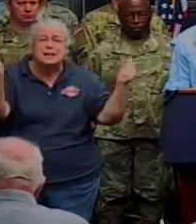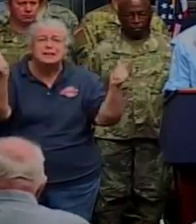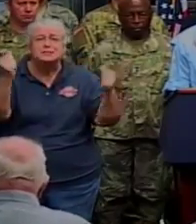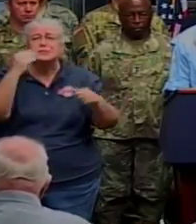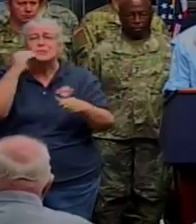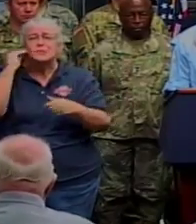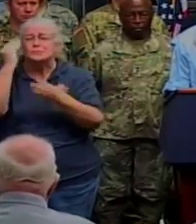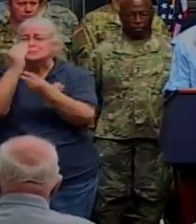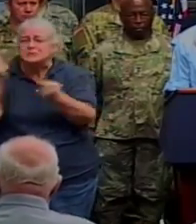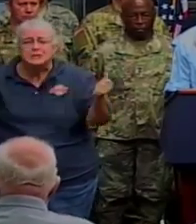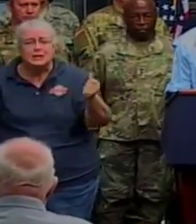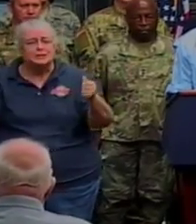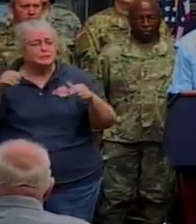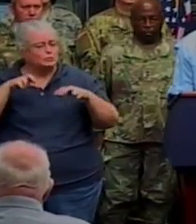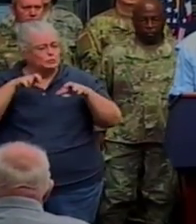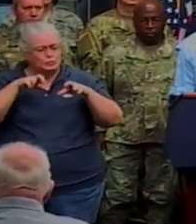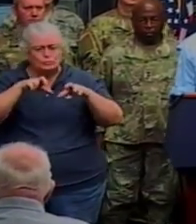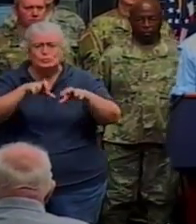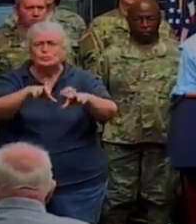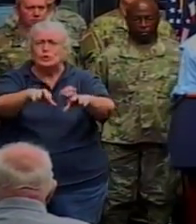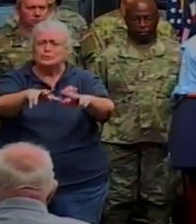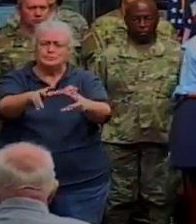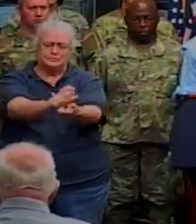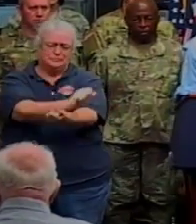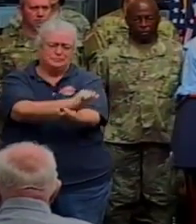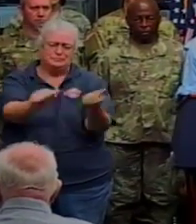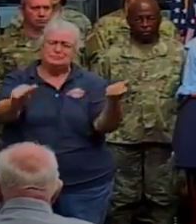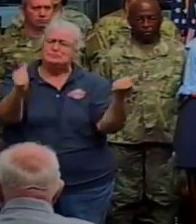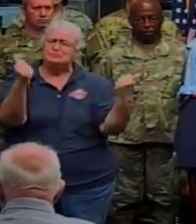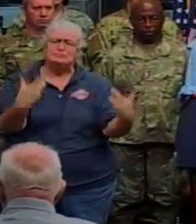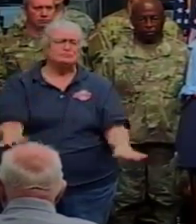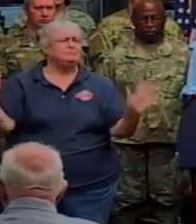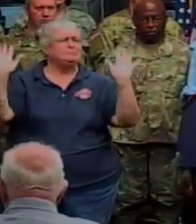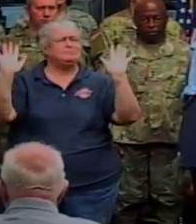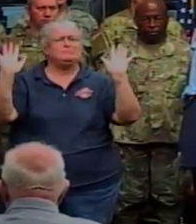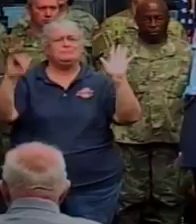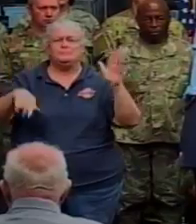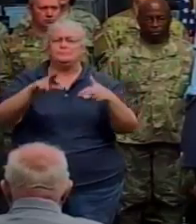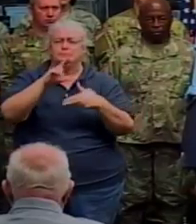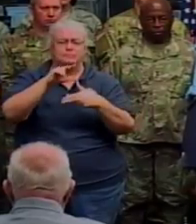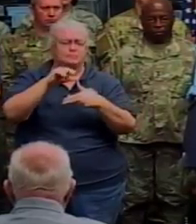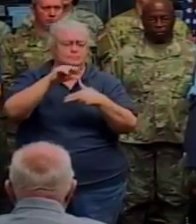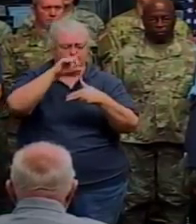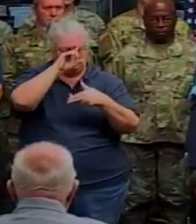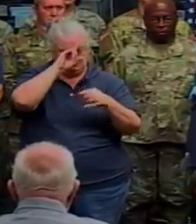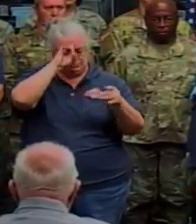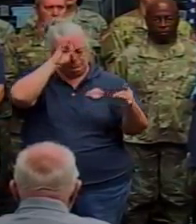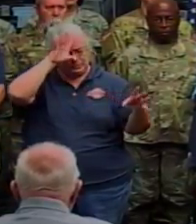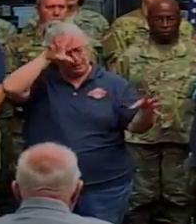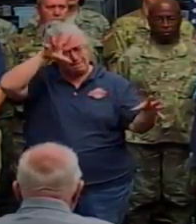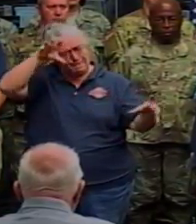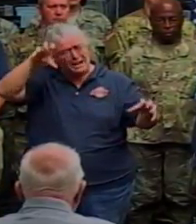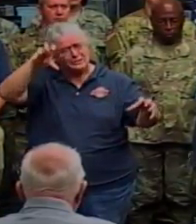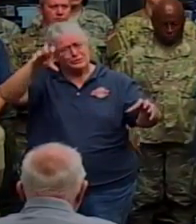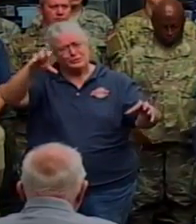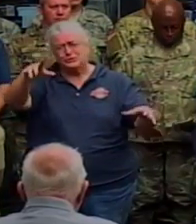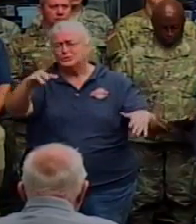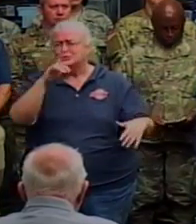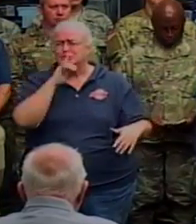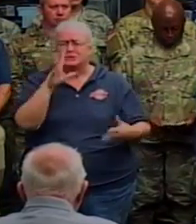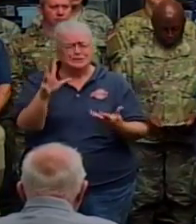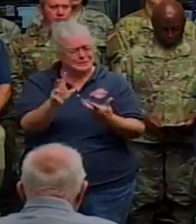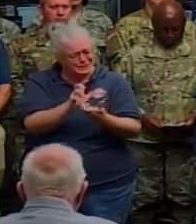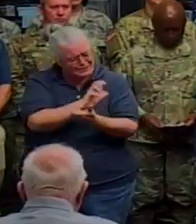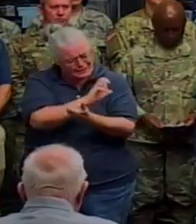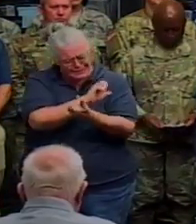Roads and infrastructure along the storm's path have been destroyed. This hurricane was an absolute monster, and the damage left in its wake is still